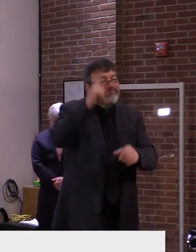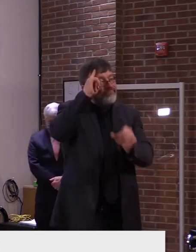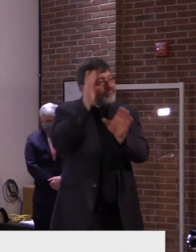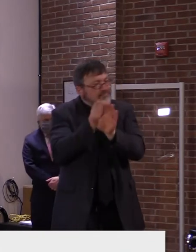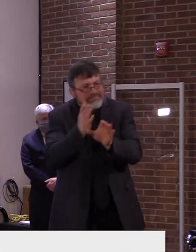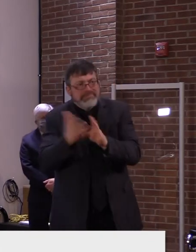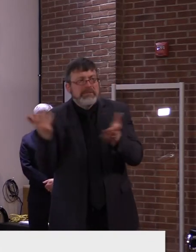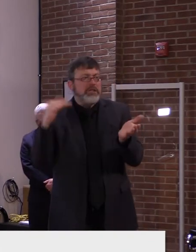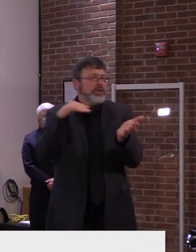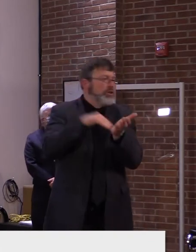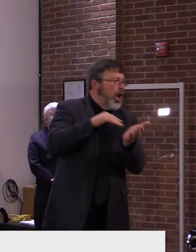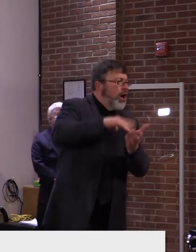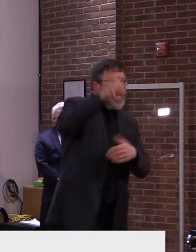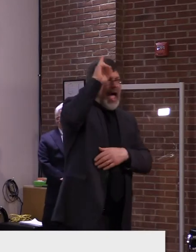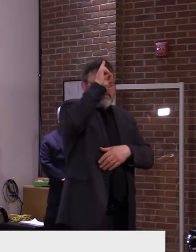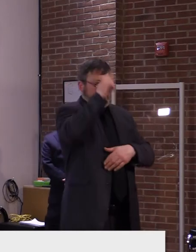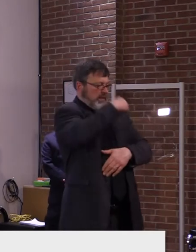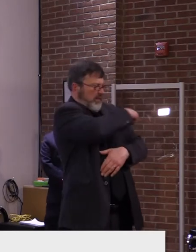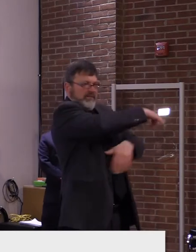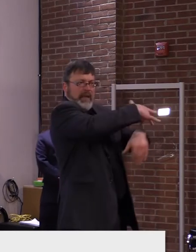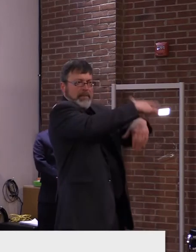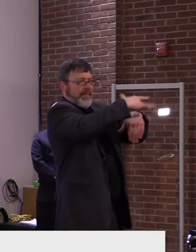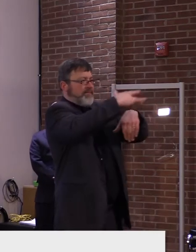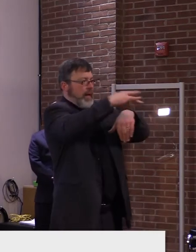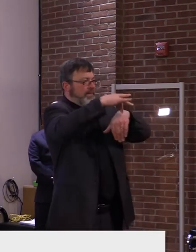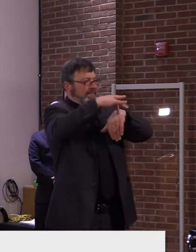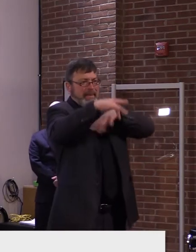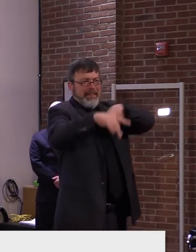the treatment centers, through the recovery centers, et cetera.